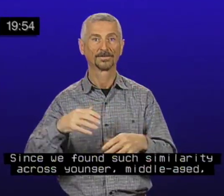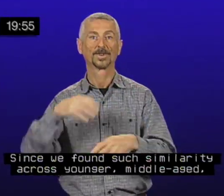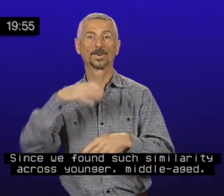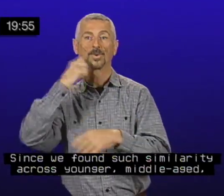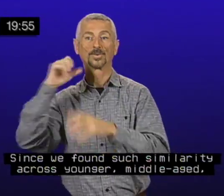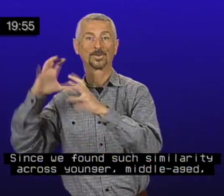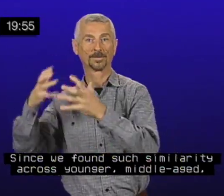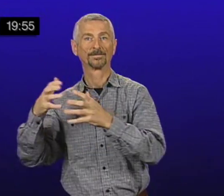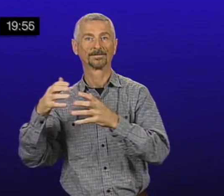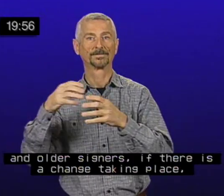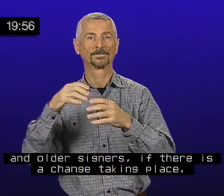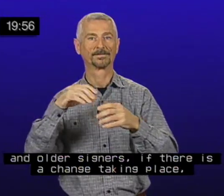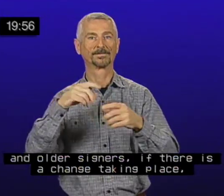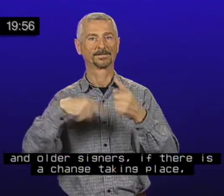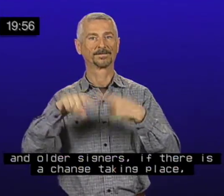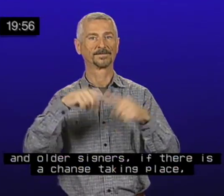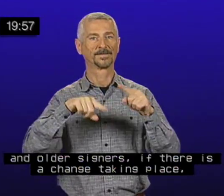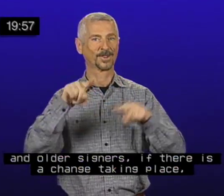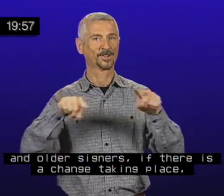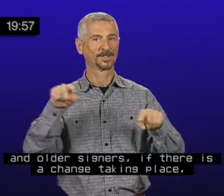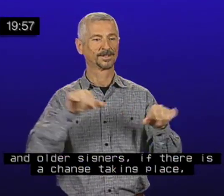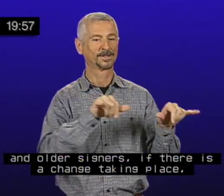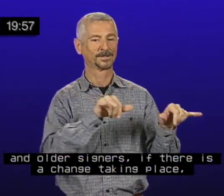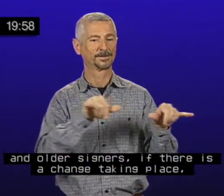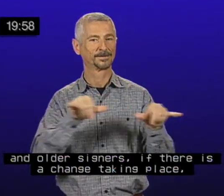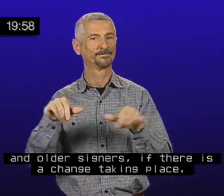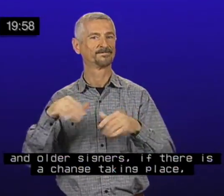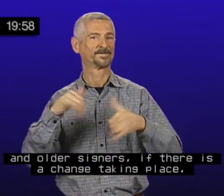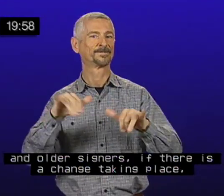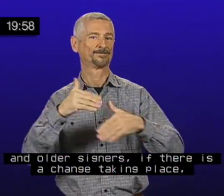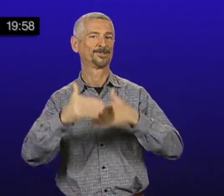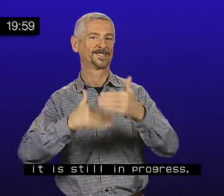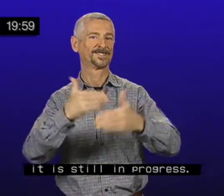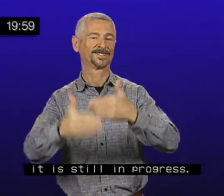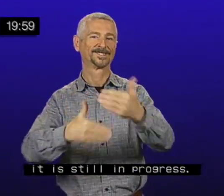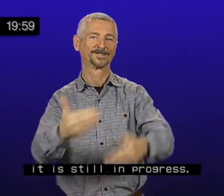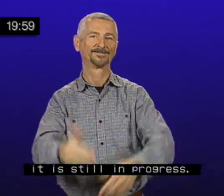middle-aged, and older signers, if there is a change taking place, it is still in progress.